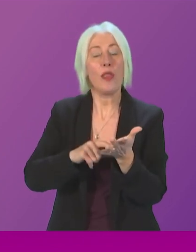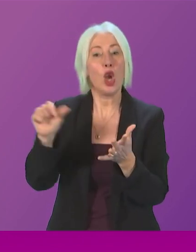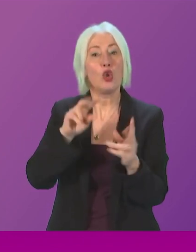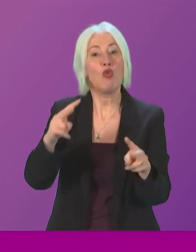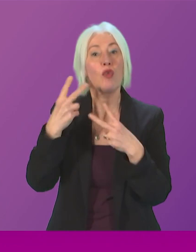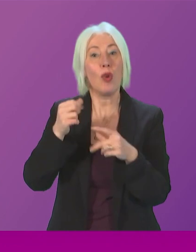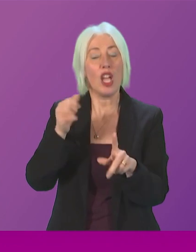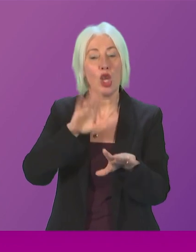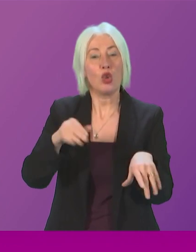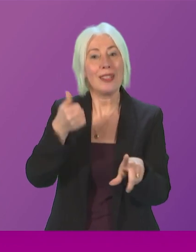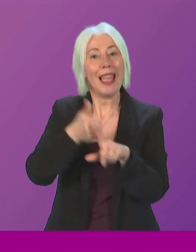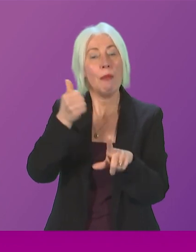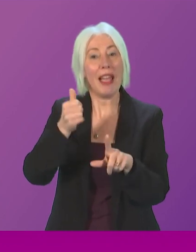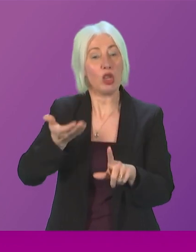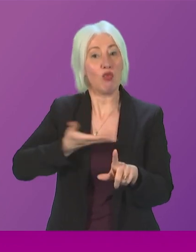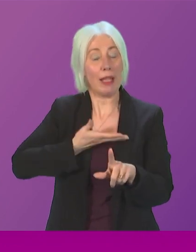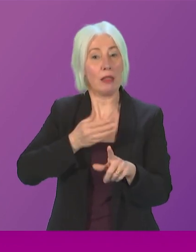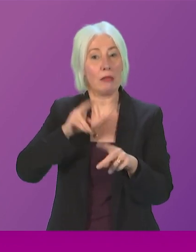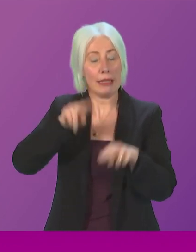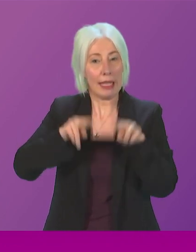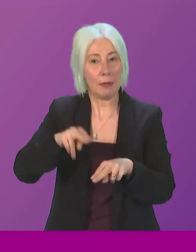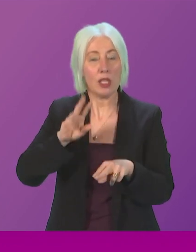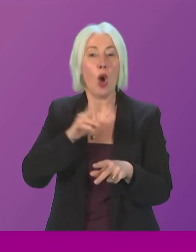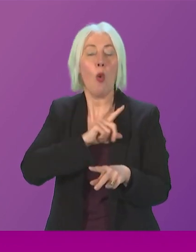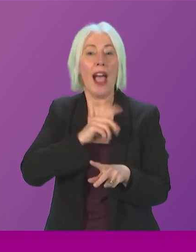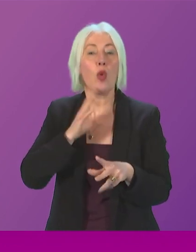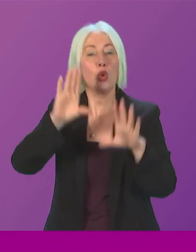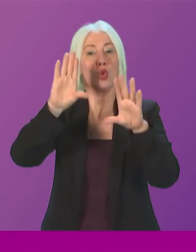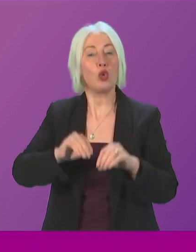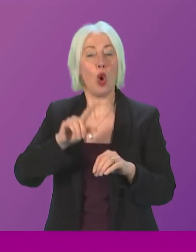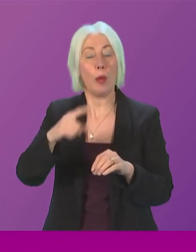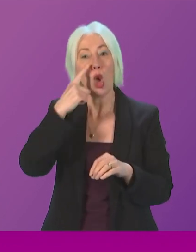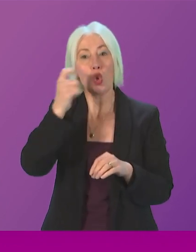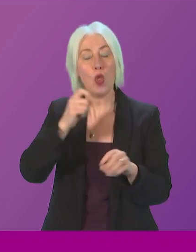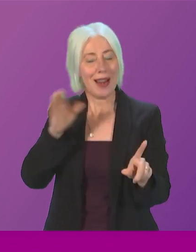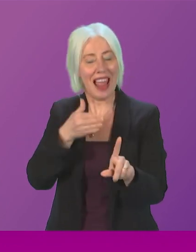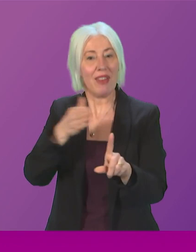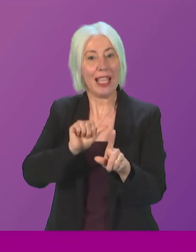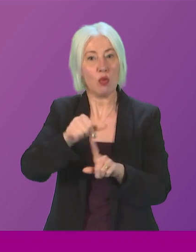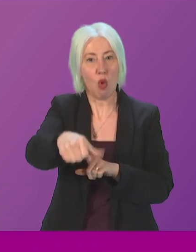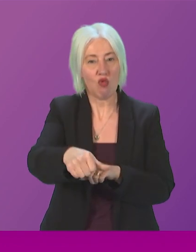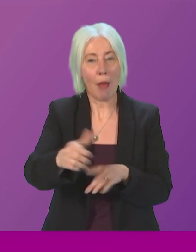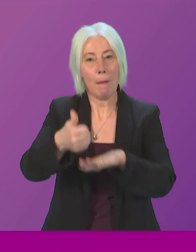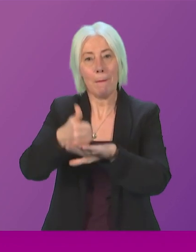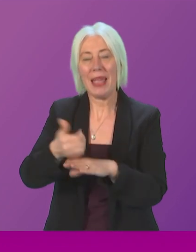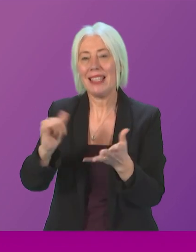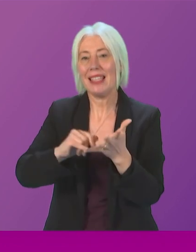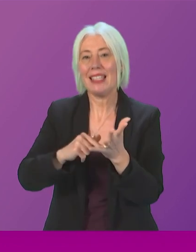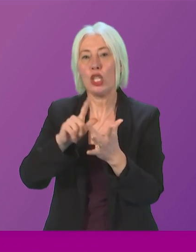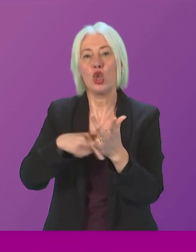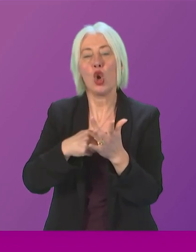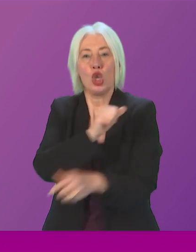of the decision to end the youth navigator programme which operates at St John's hospital first minister the